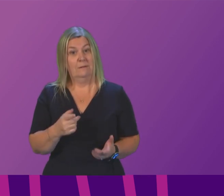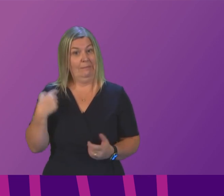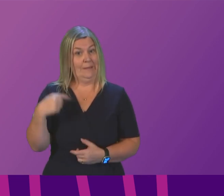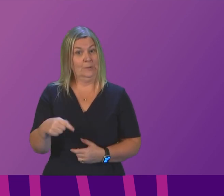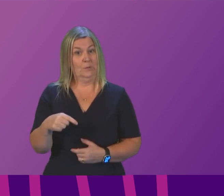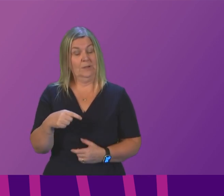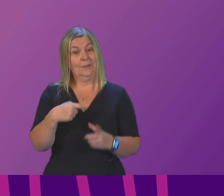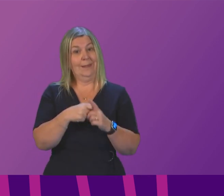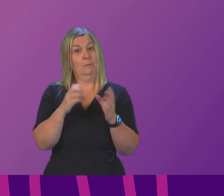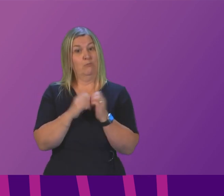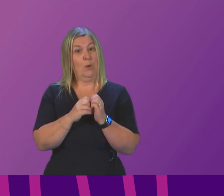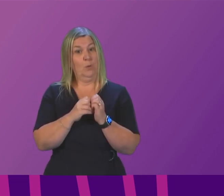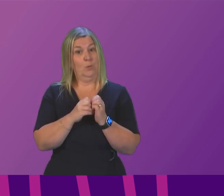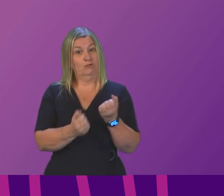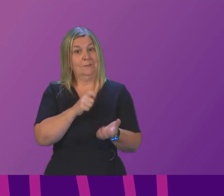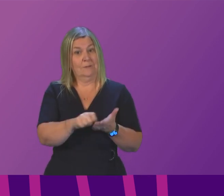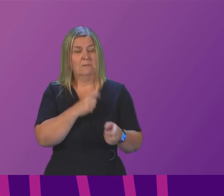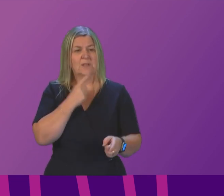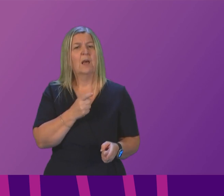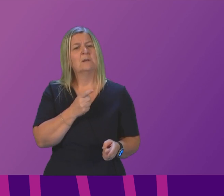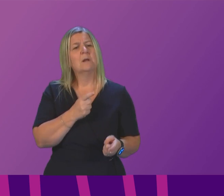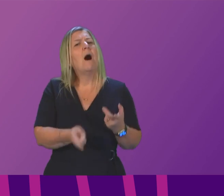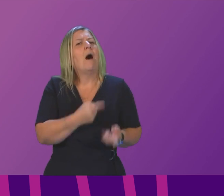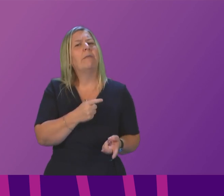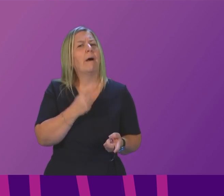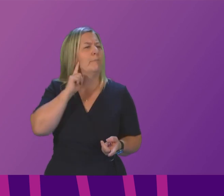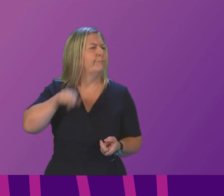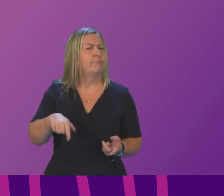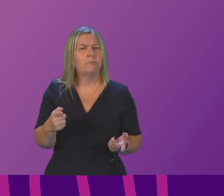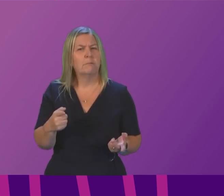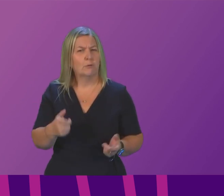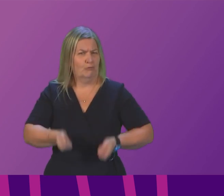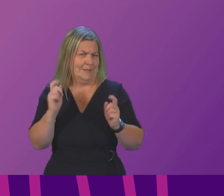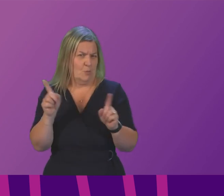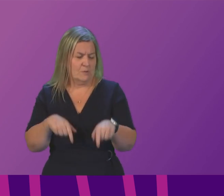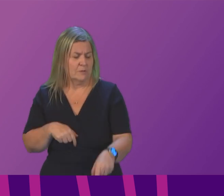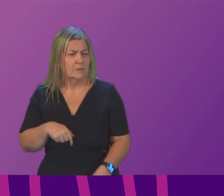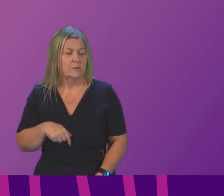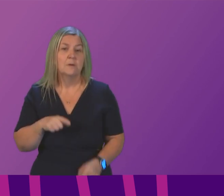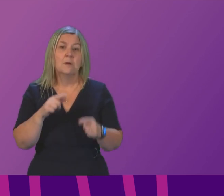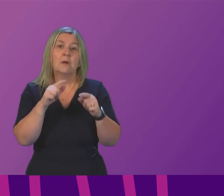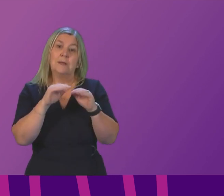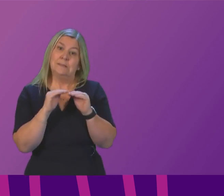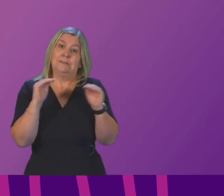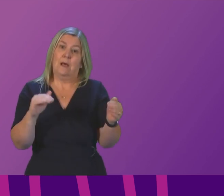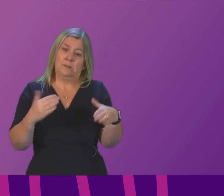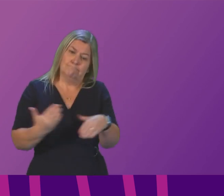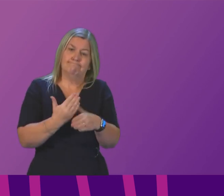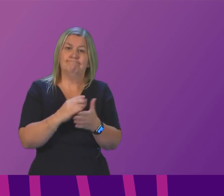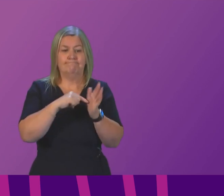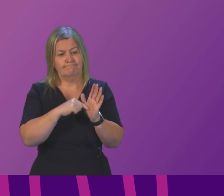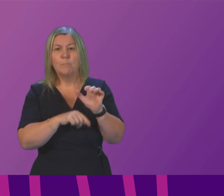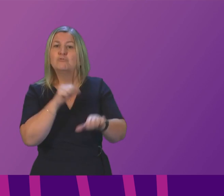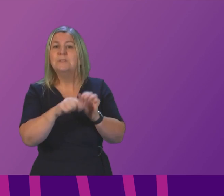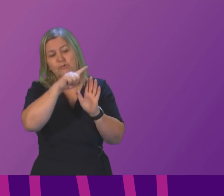dismissed another serious concern that we have raised here is the standard operating procedure that prison